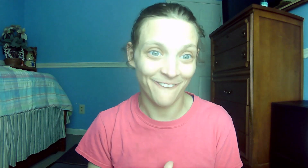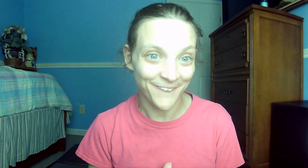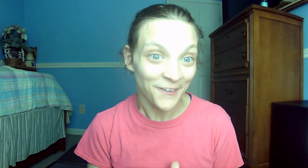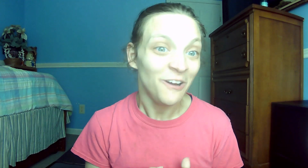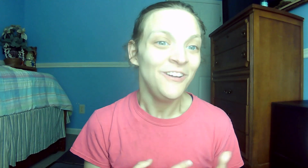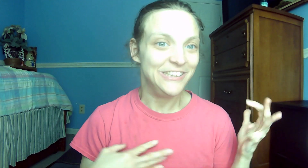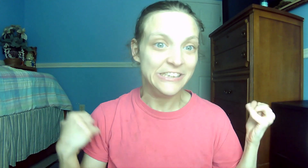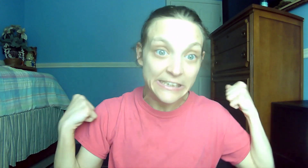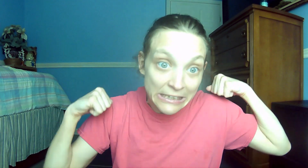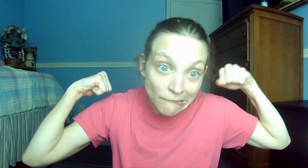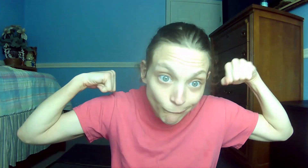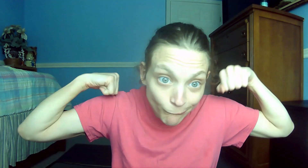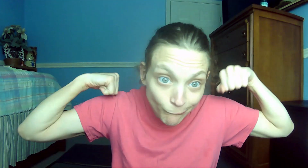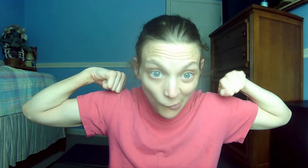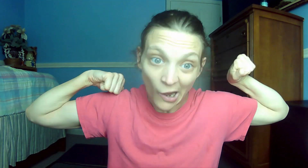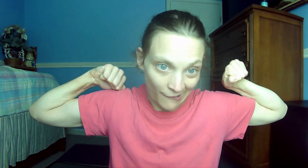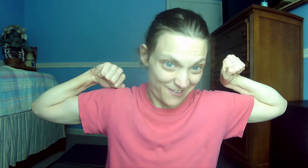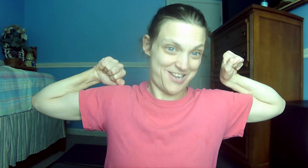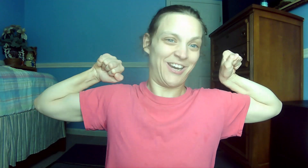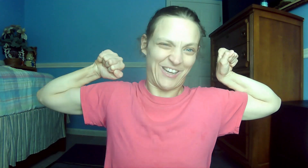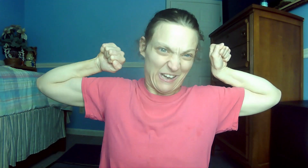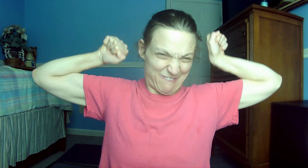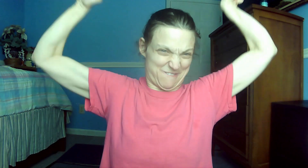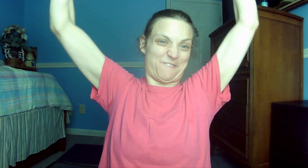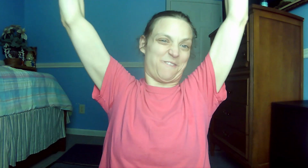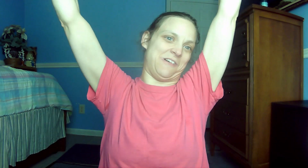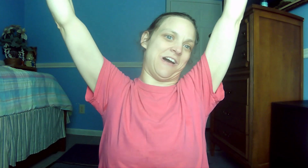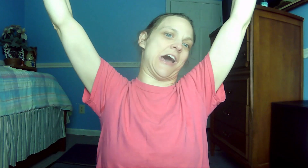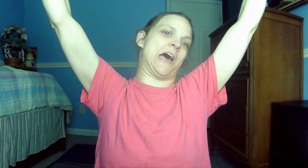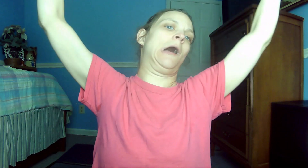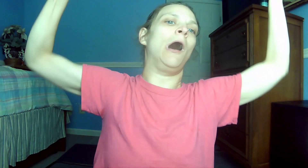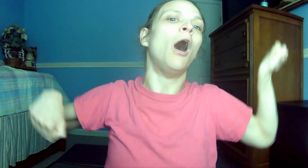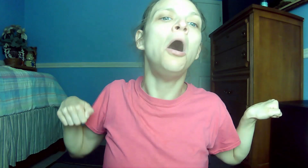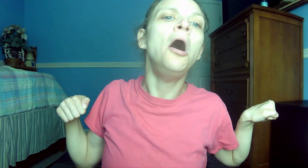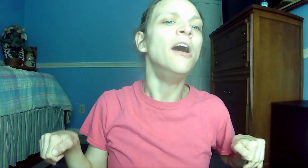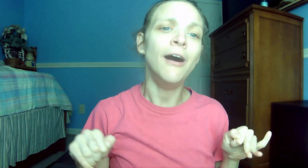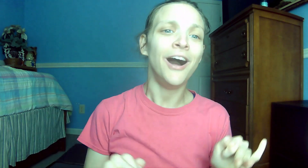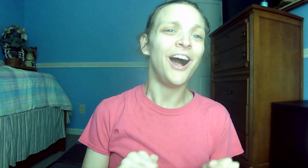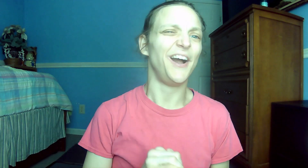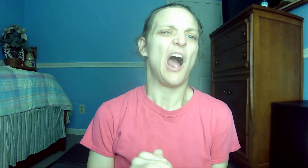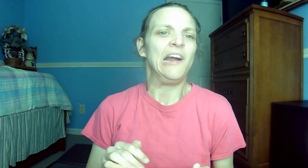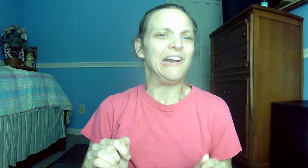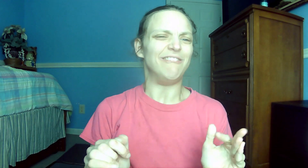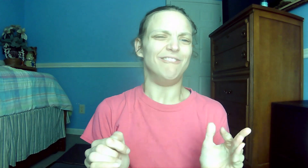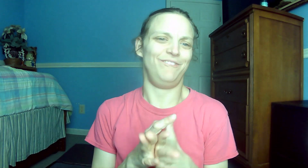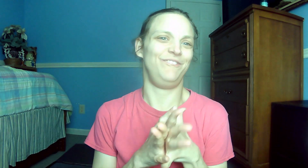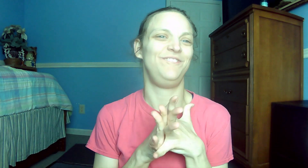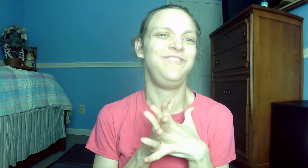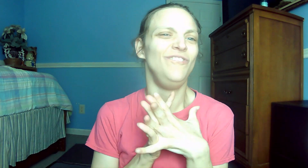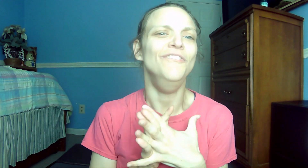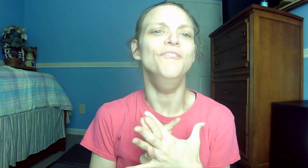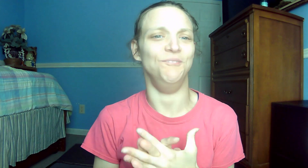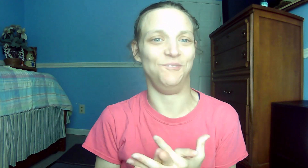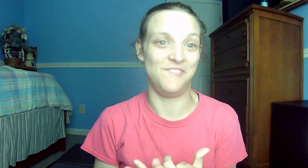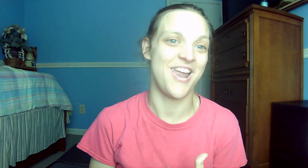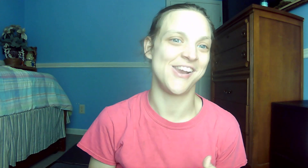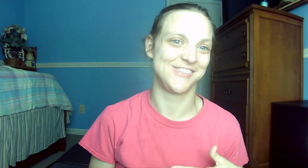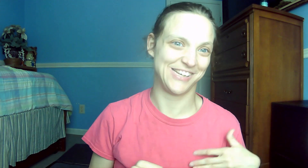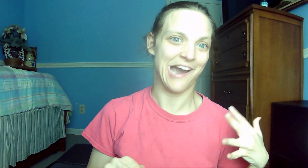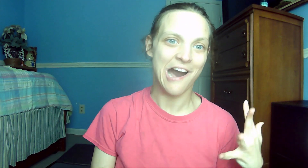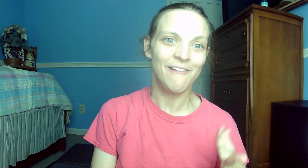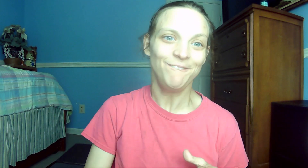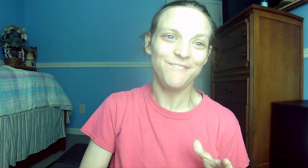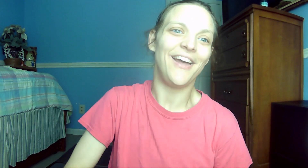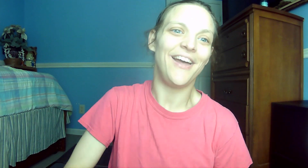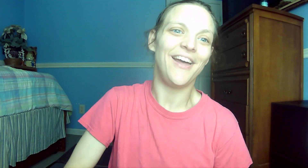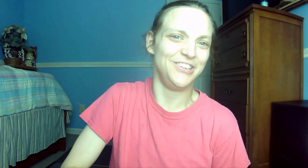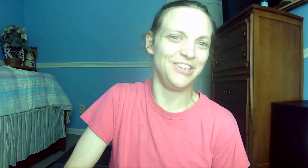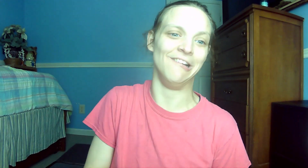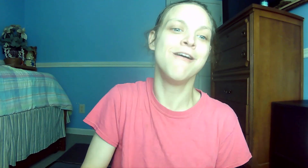video